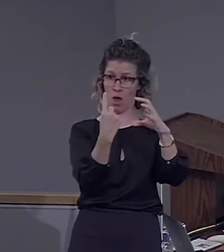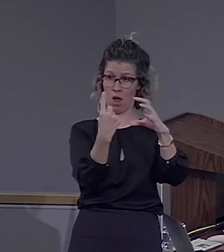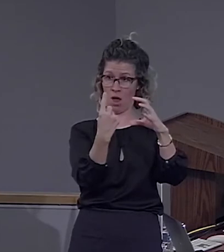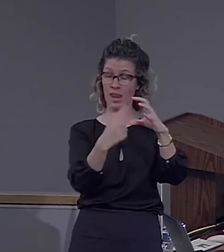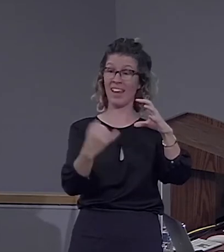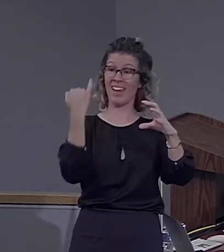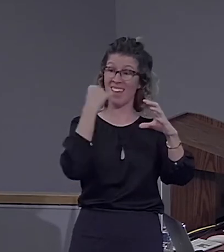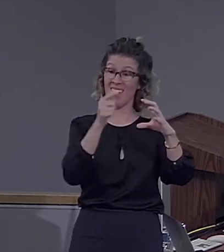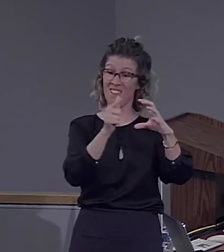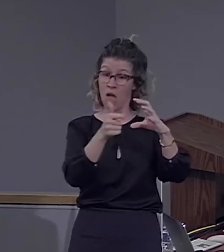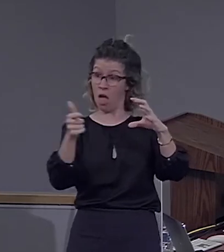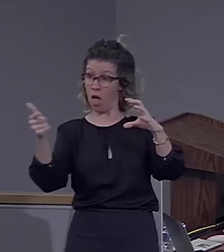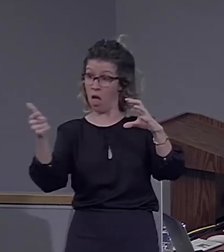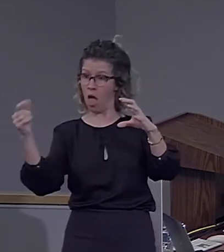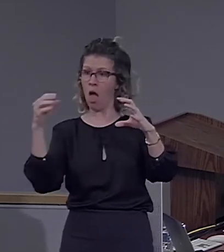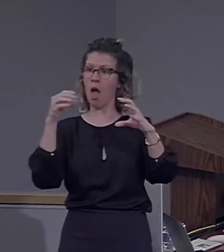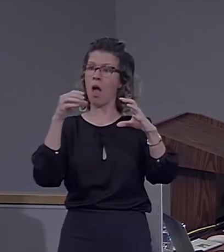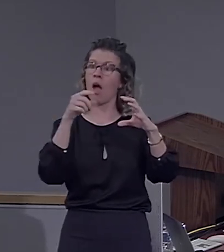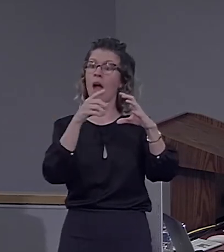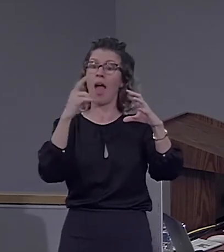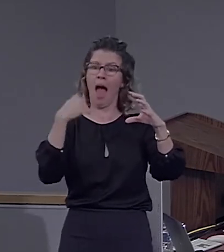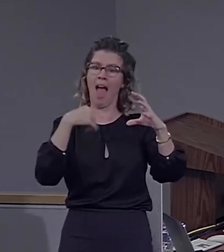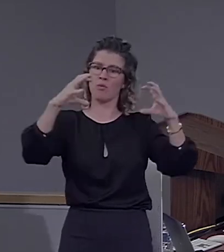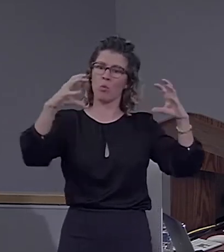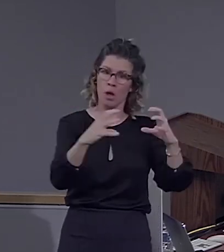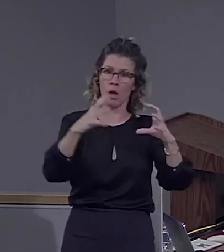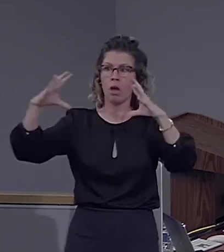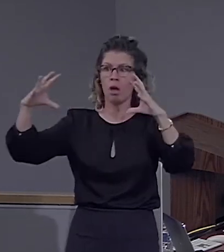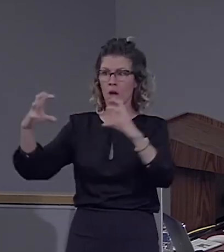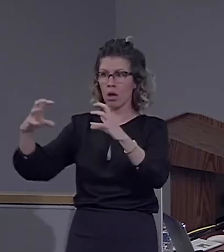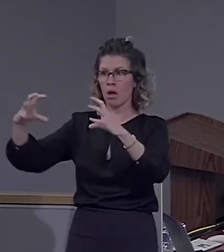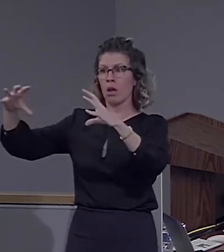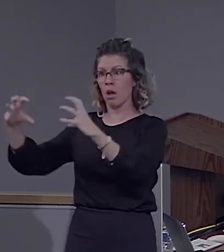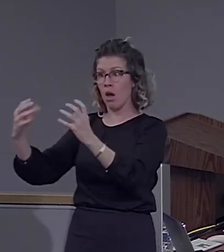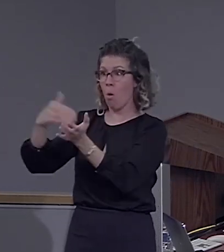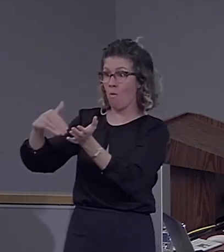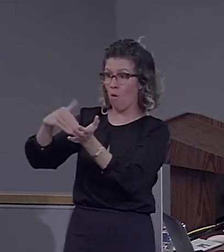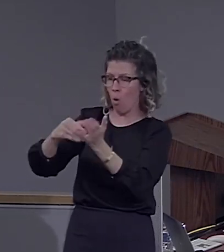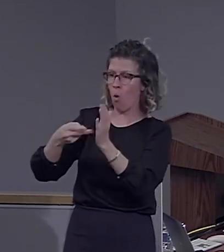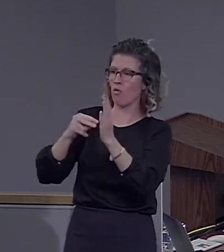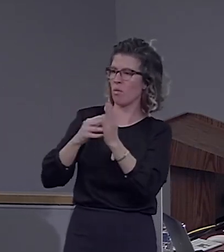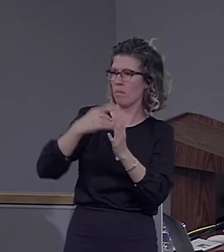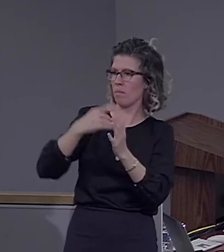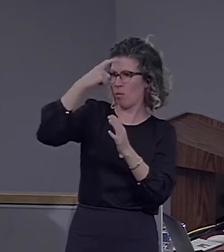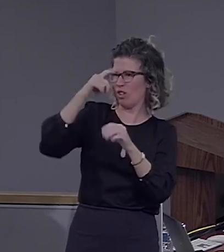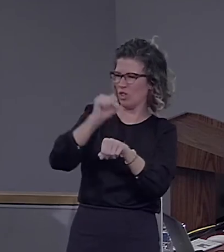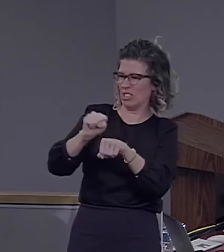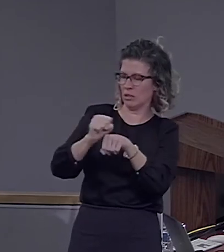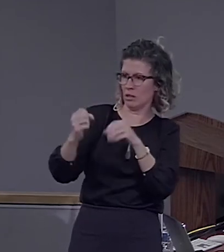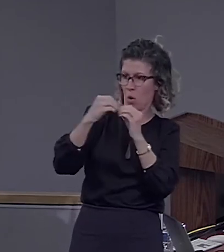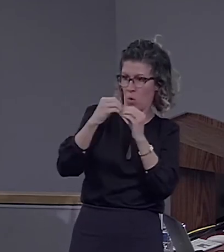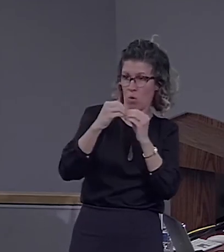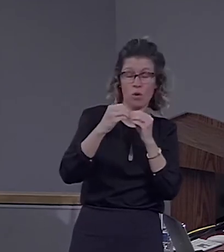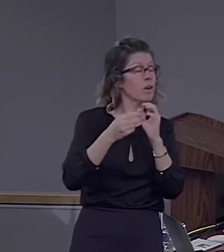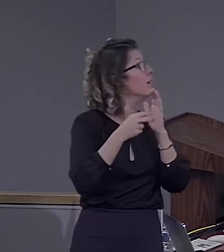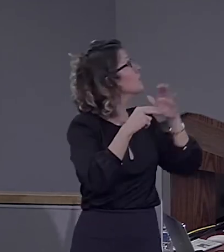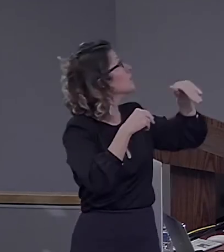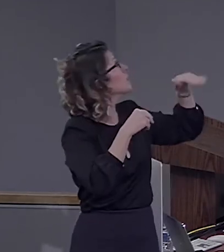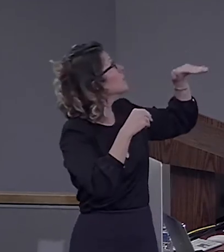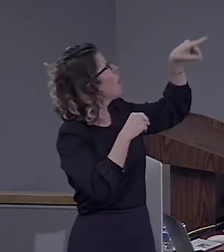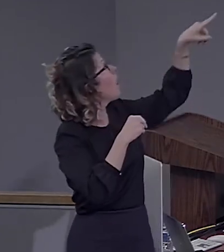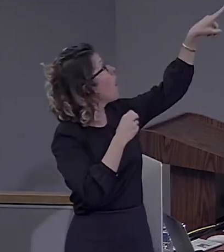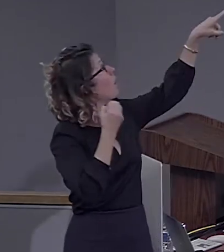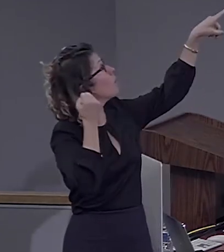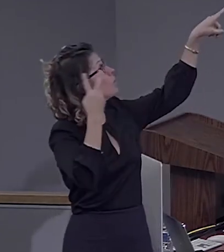instances of this operation. So, at the bottom here, you have just a list of words, 12 words that are unrelated,